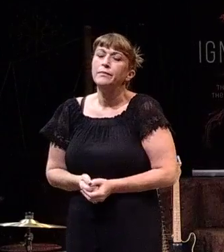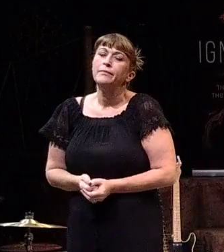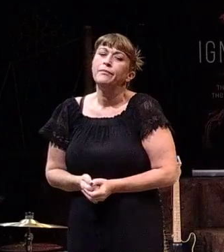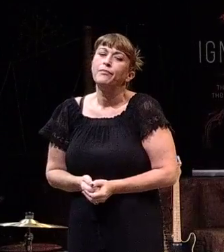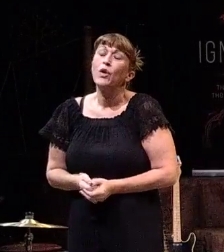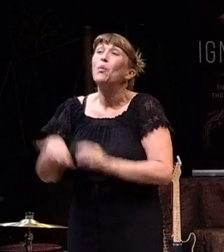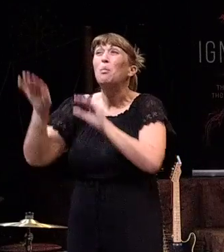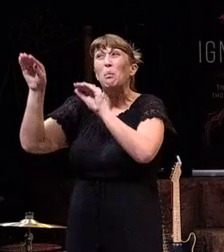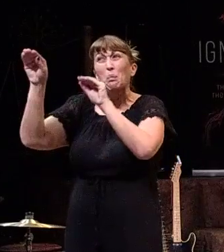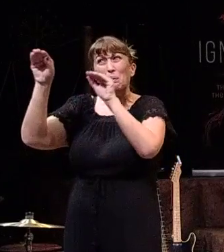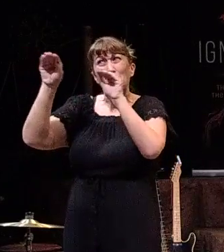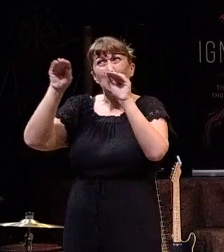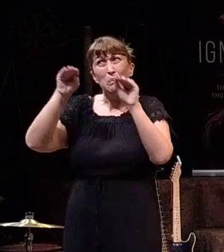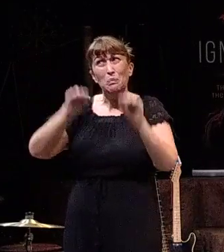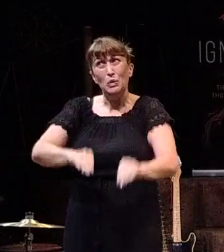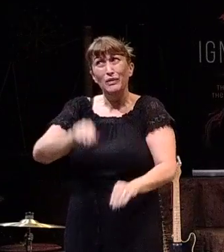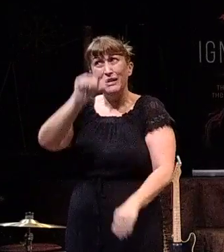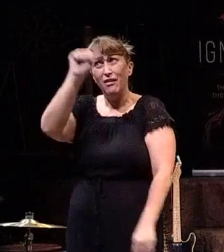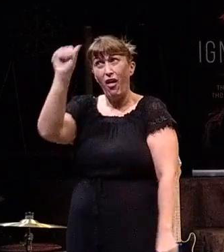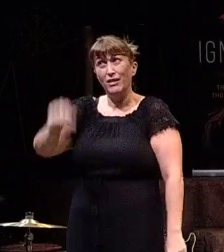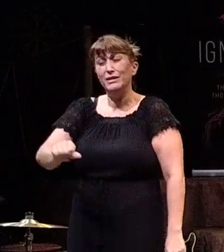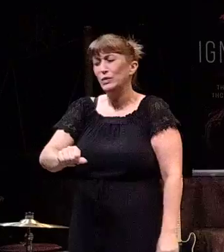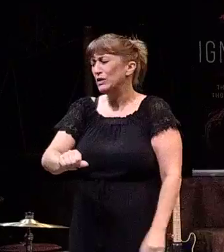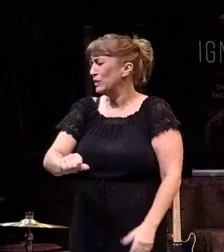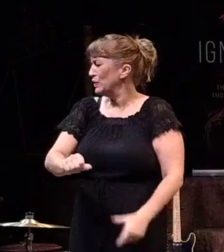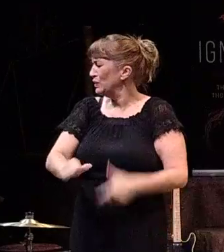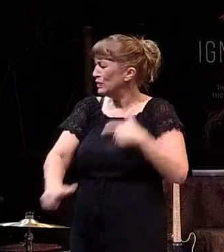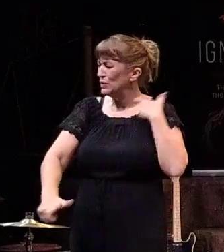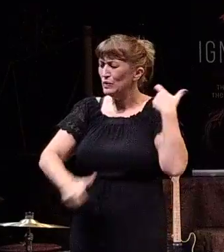Moving to Austin was a huge leap of faith for me.